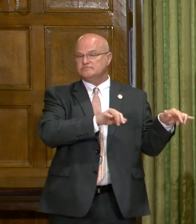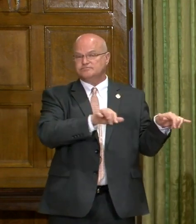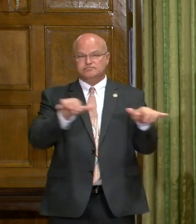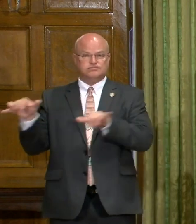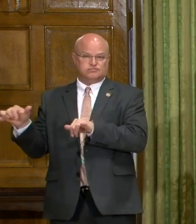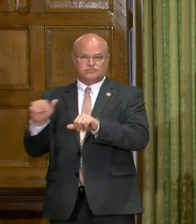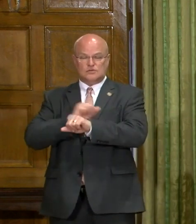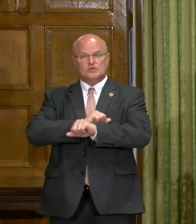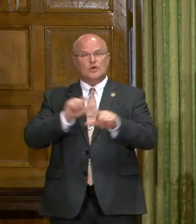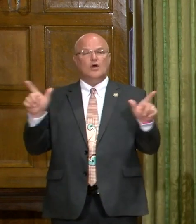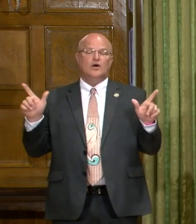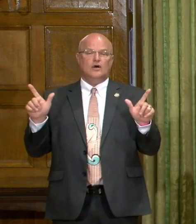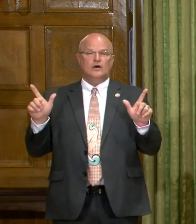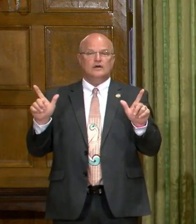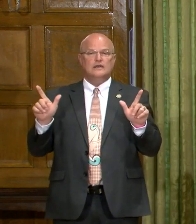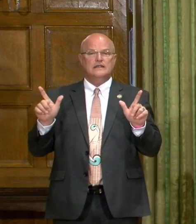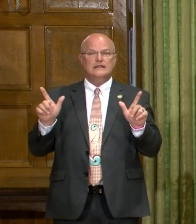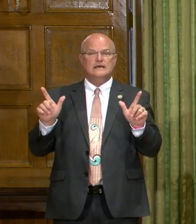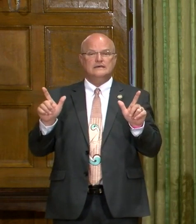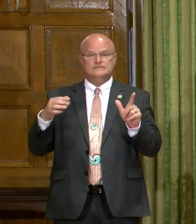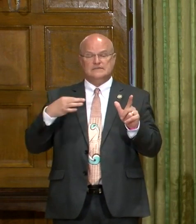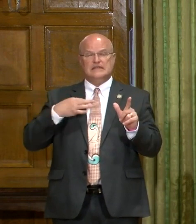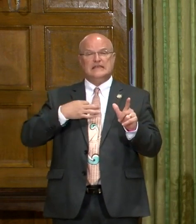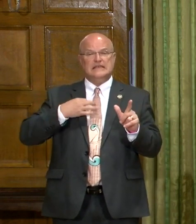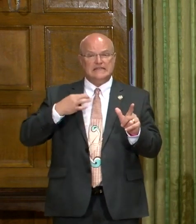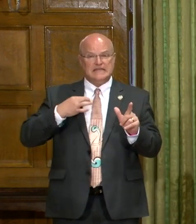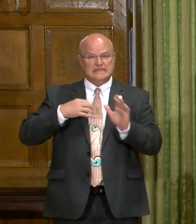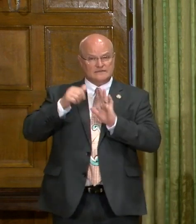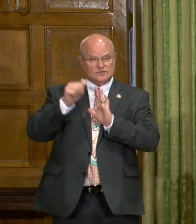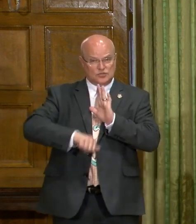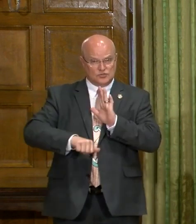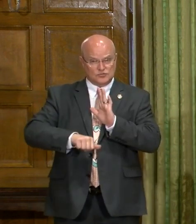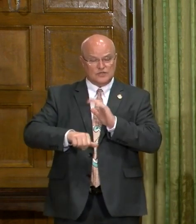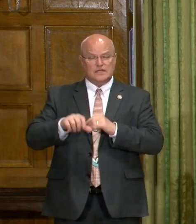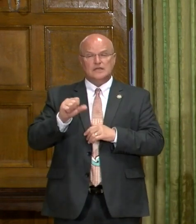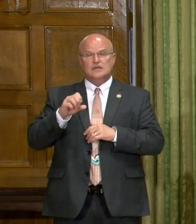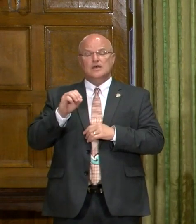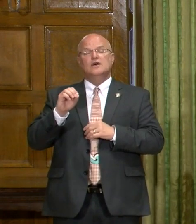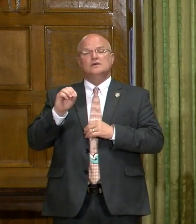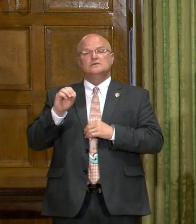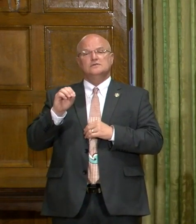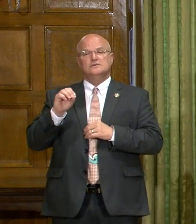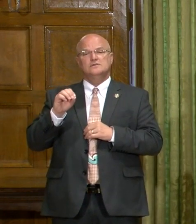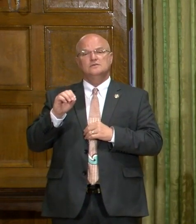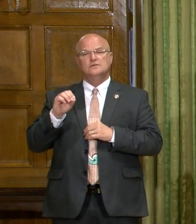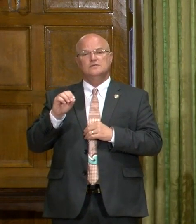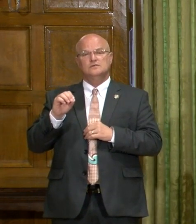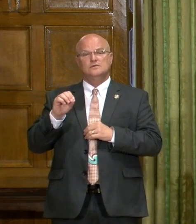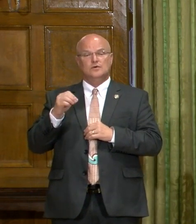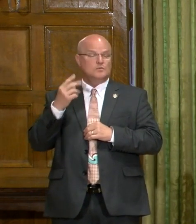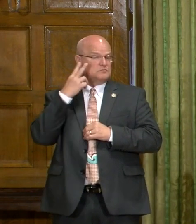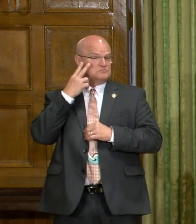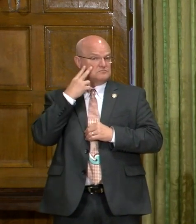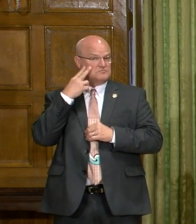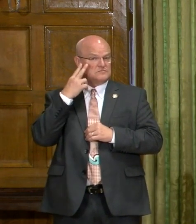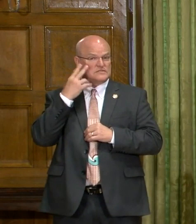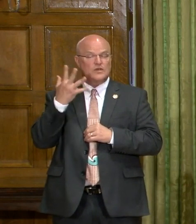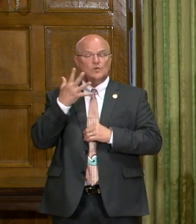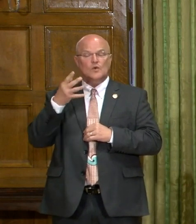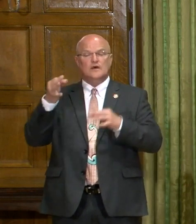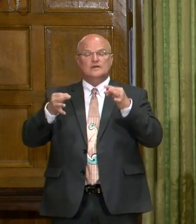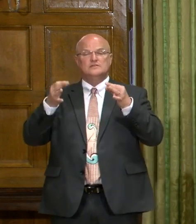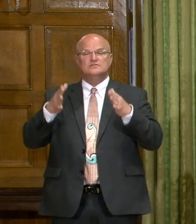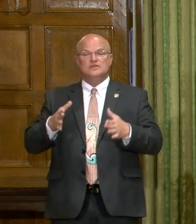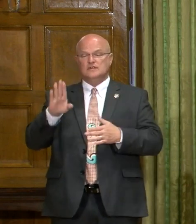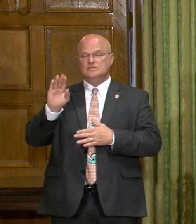board to all elective procedures. And so, you know, we'll see what